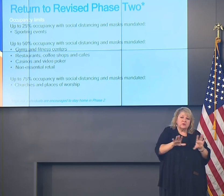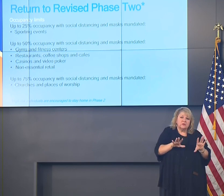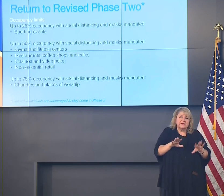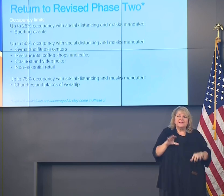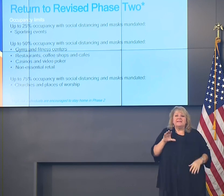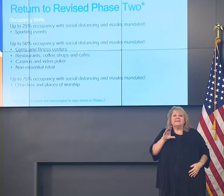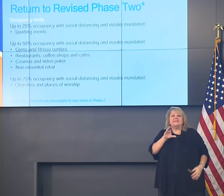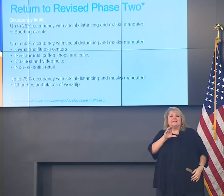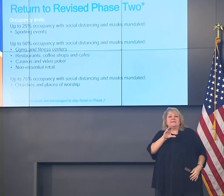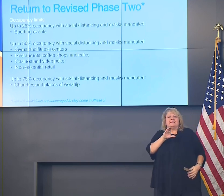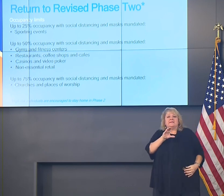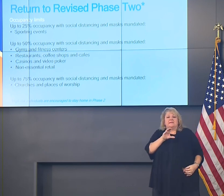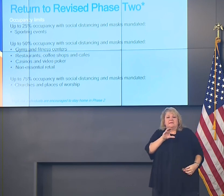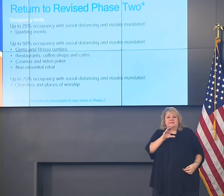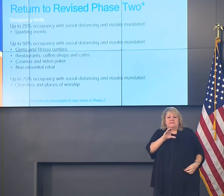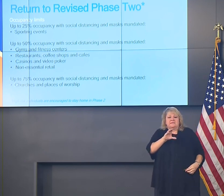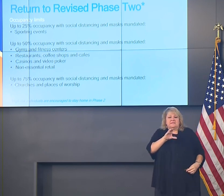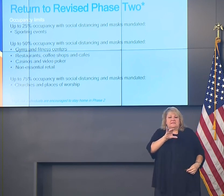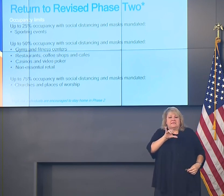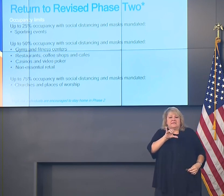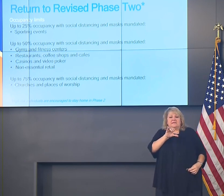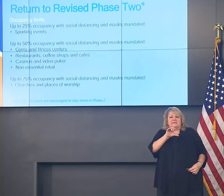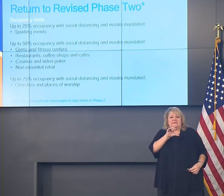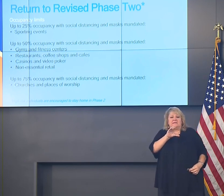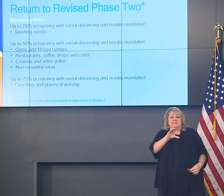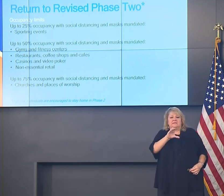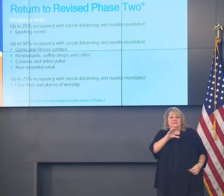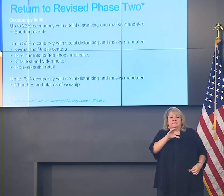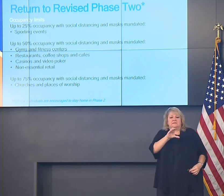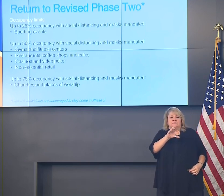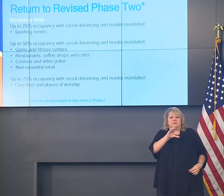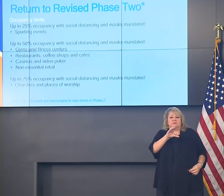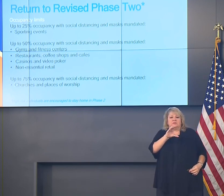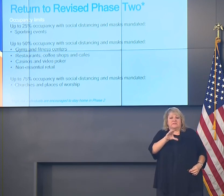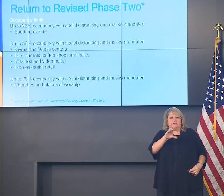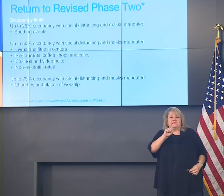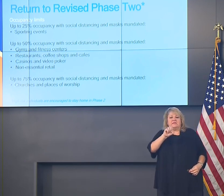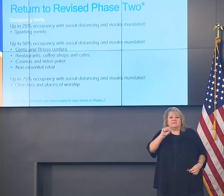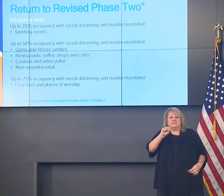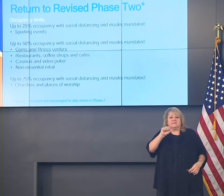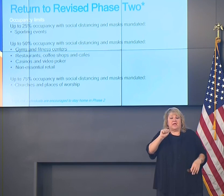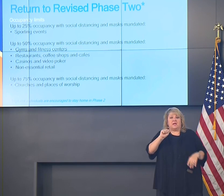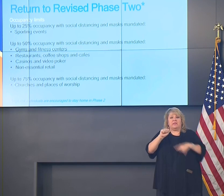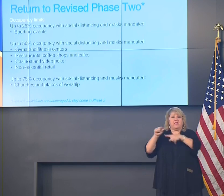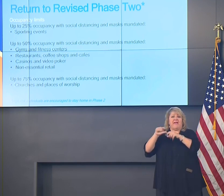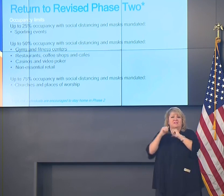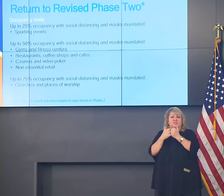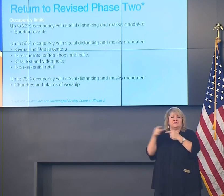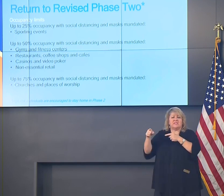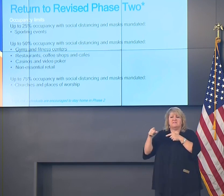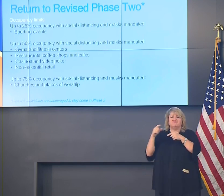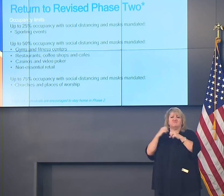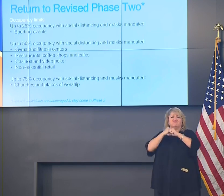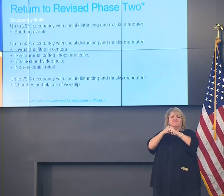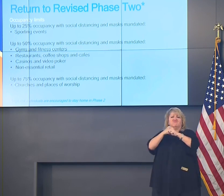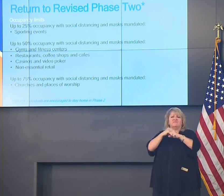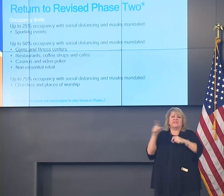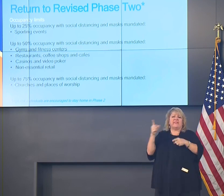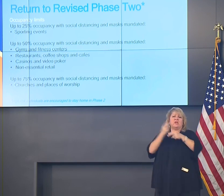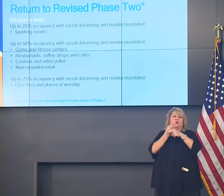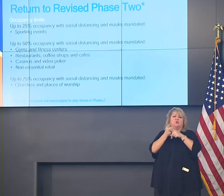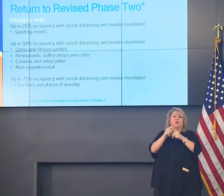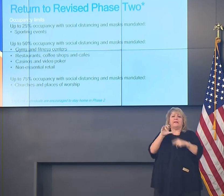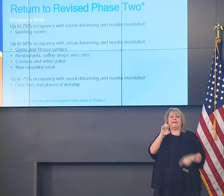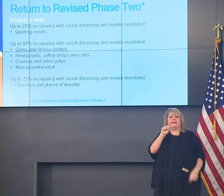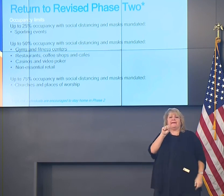CISA, the Cyber Security and Information Security Agency, and we just adopted that. So anything that is deemed